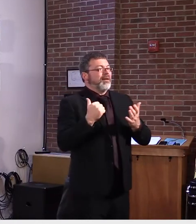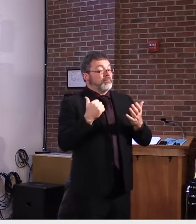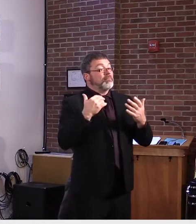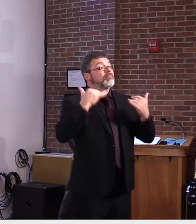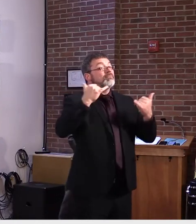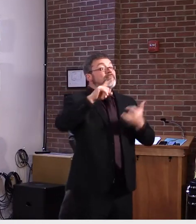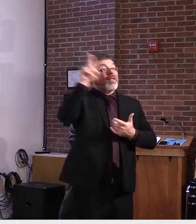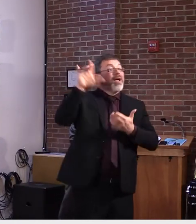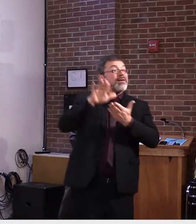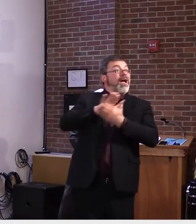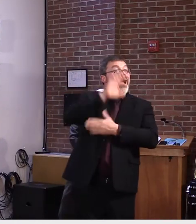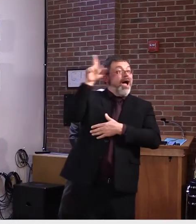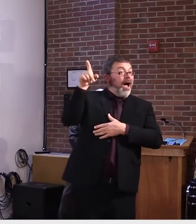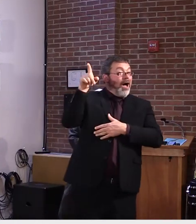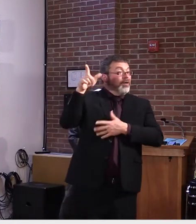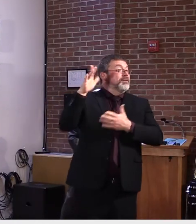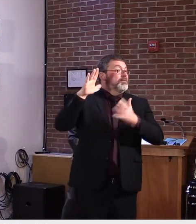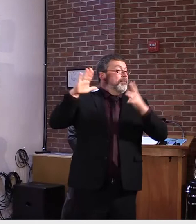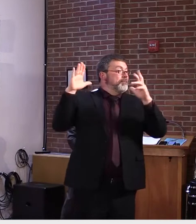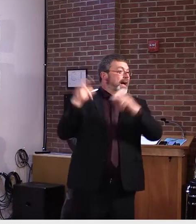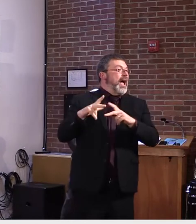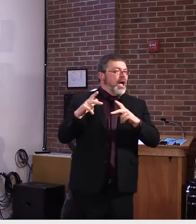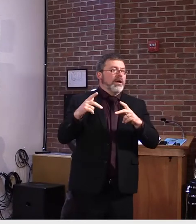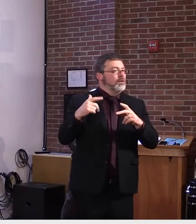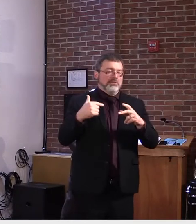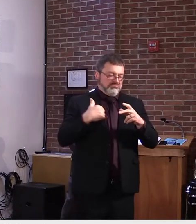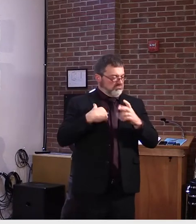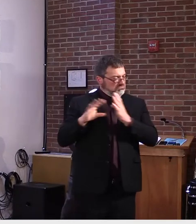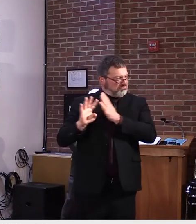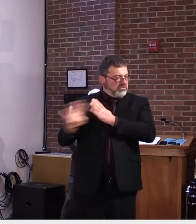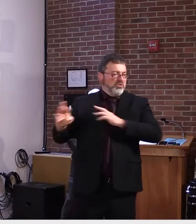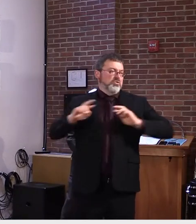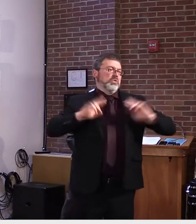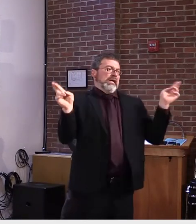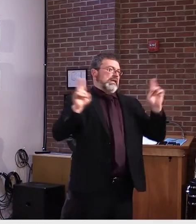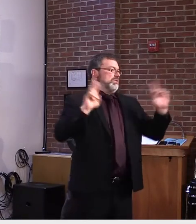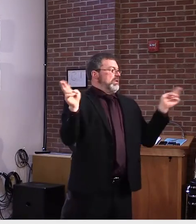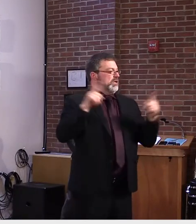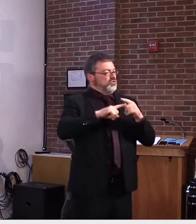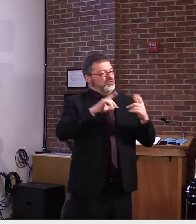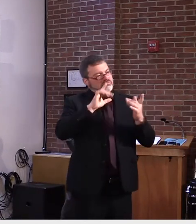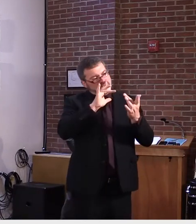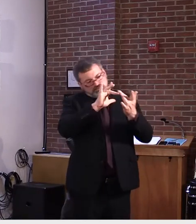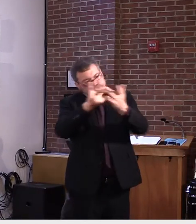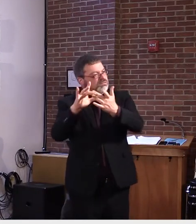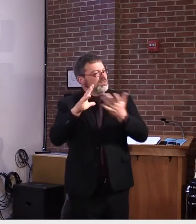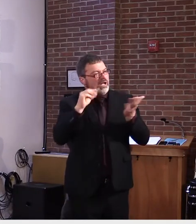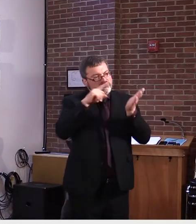cases, uh, we, we feel pretty confident that we're poised, uh, for success in that arena.